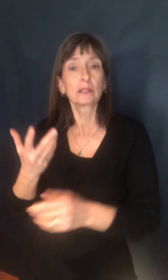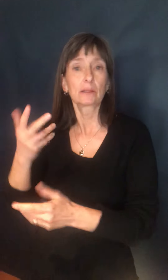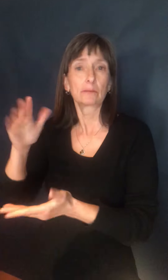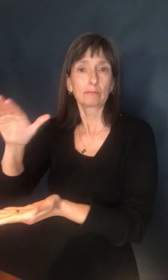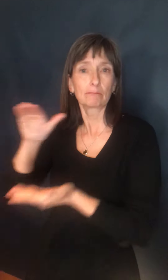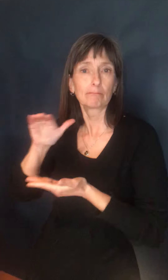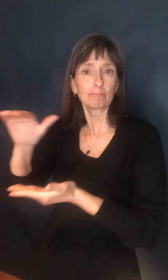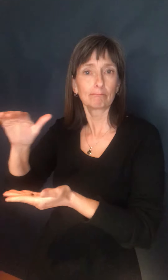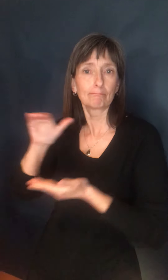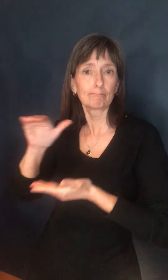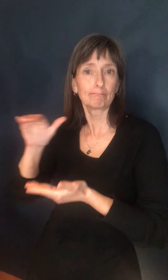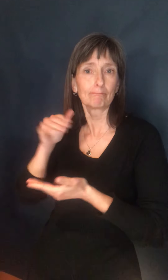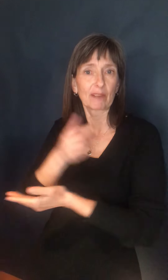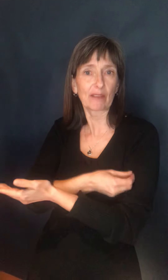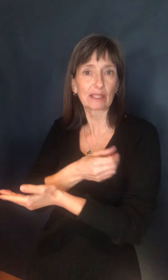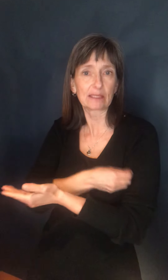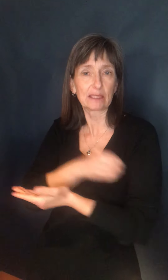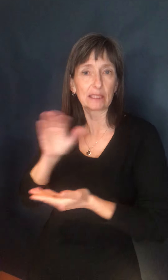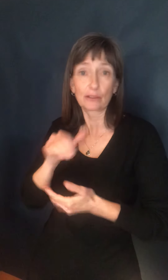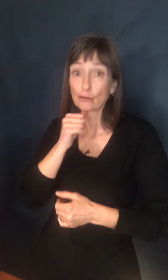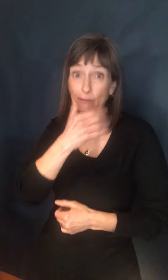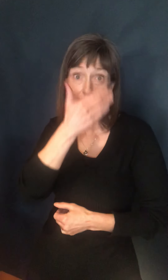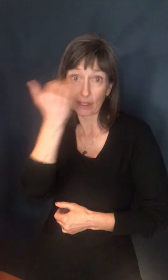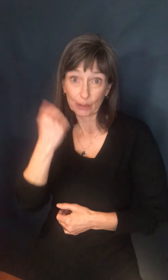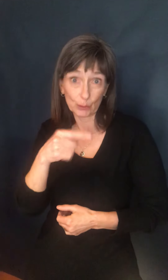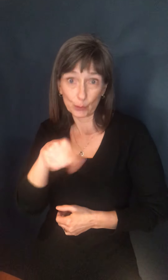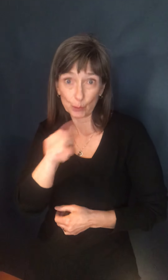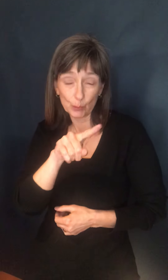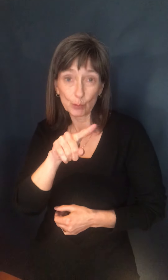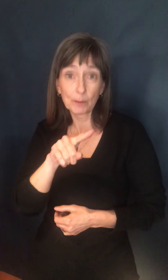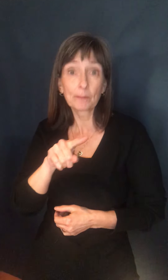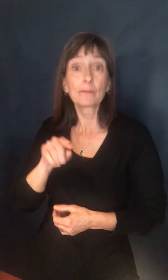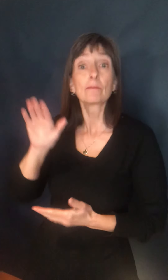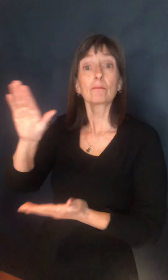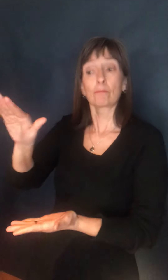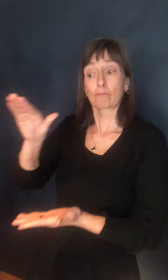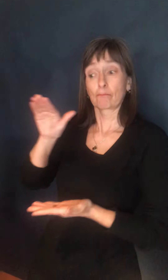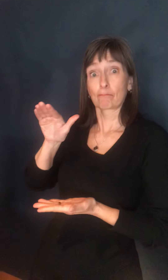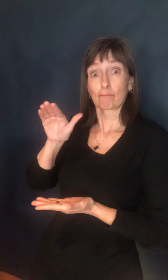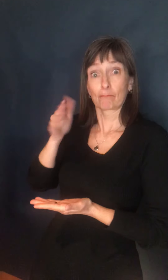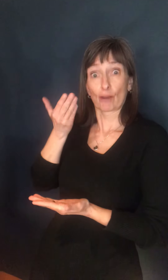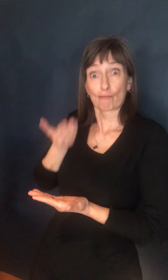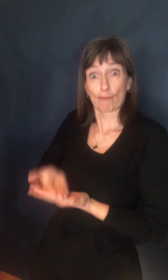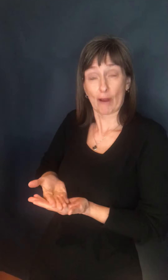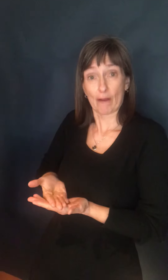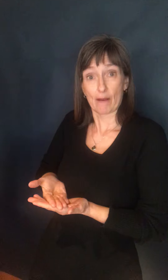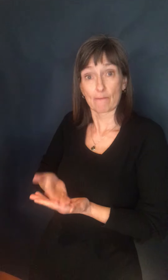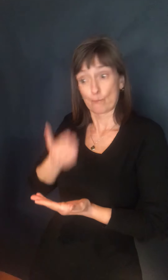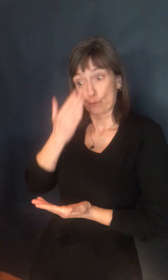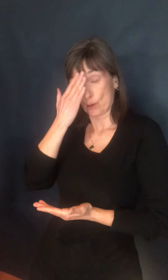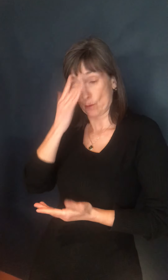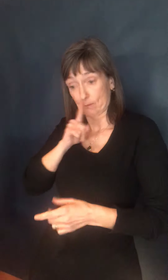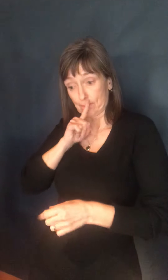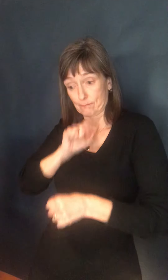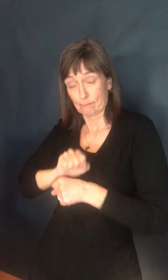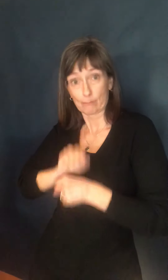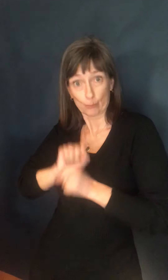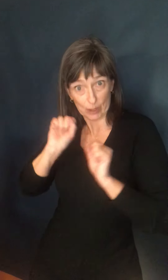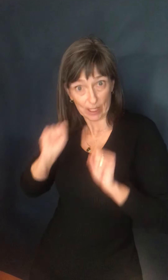forgotten. We will, when the vaccine is available and we know the promises are there, open up more